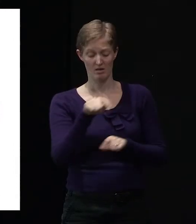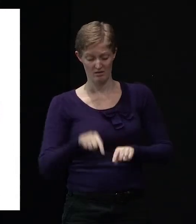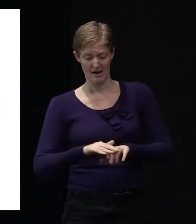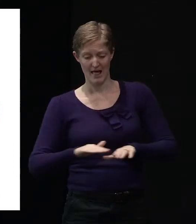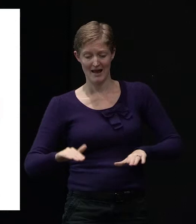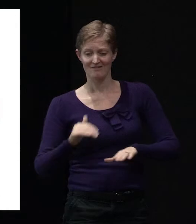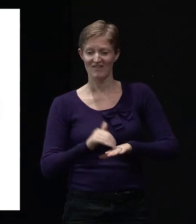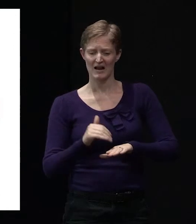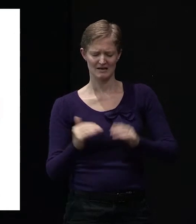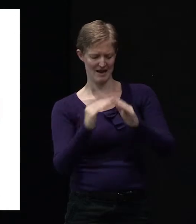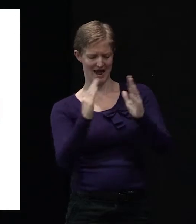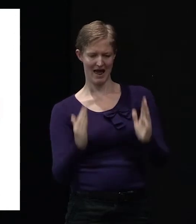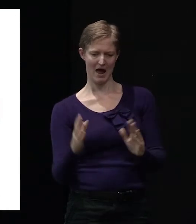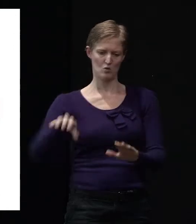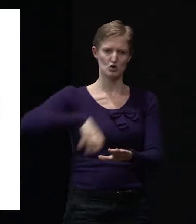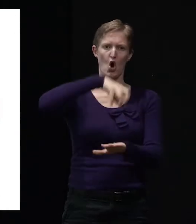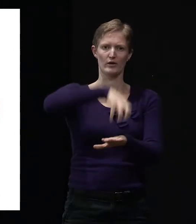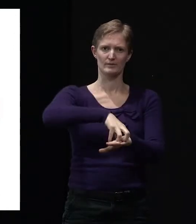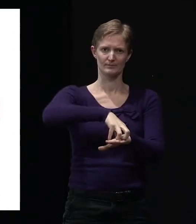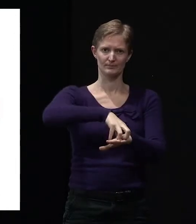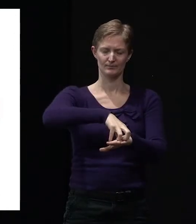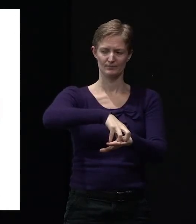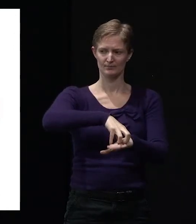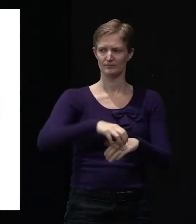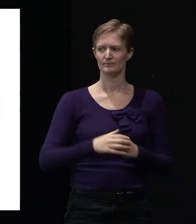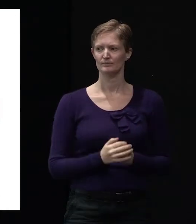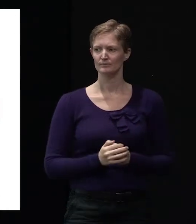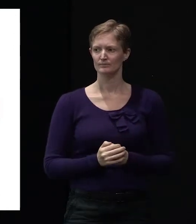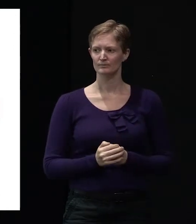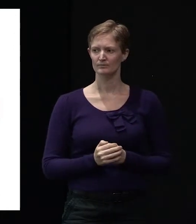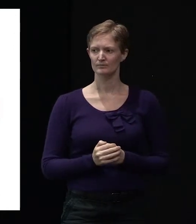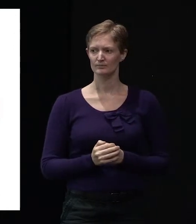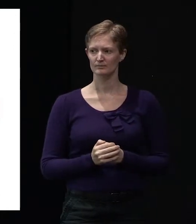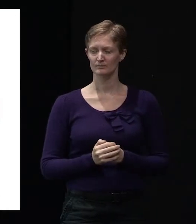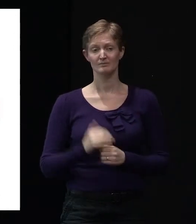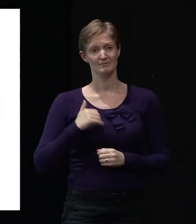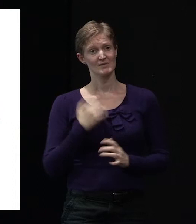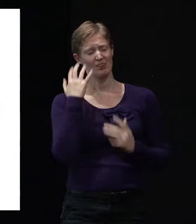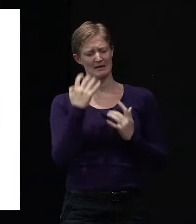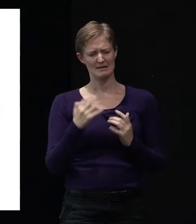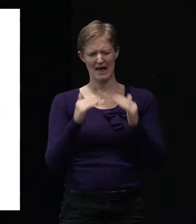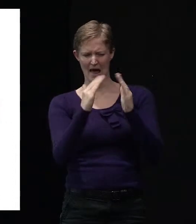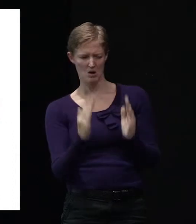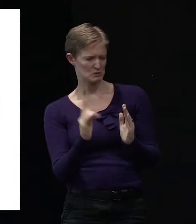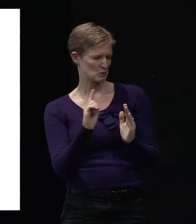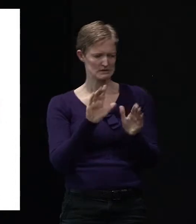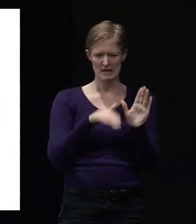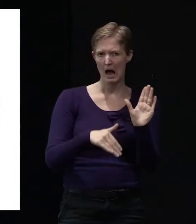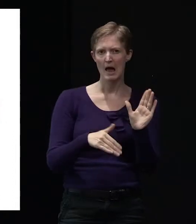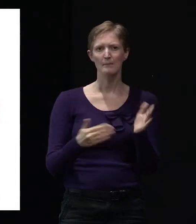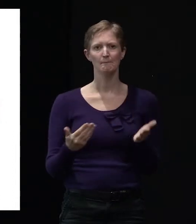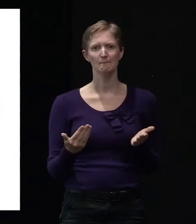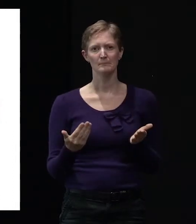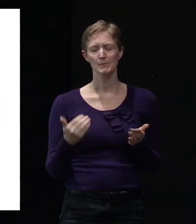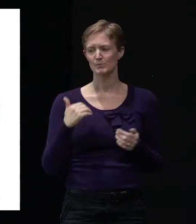house that you will build. And next then is house types and some understanding